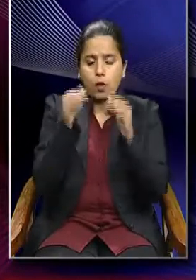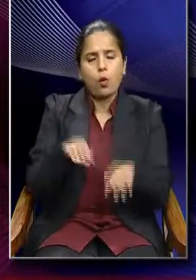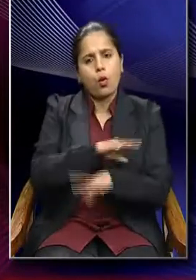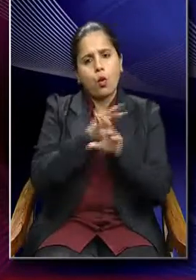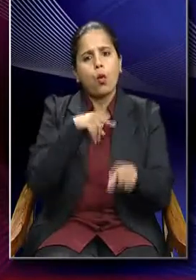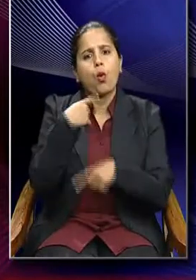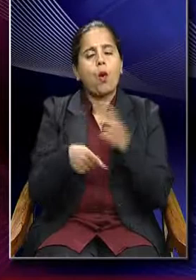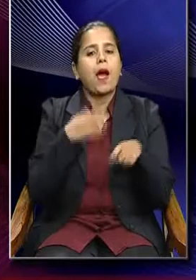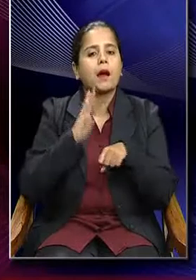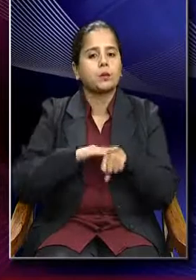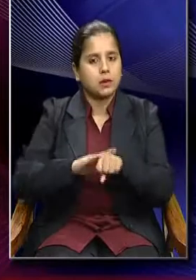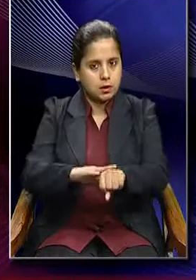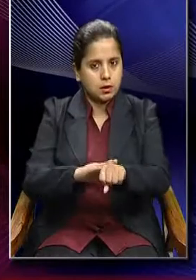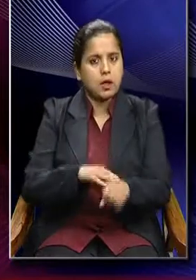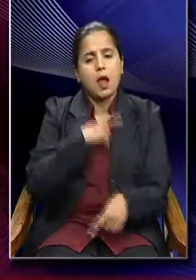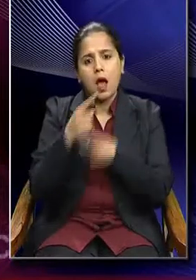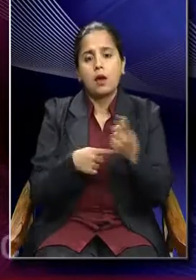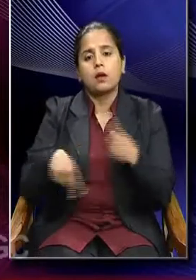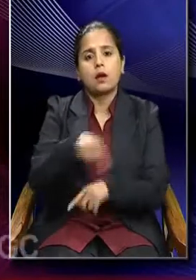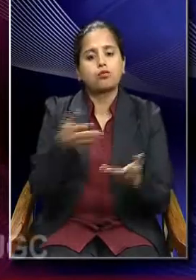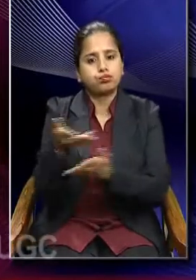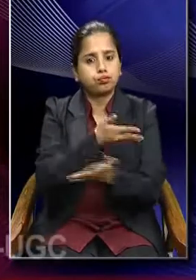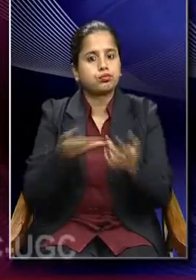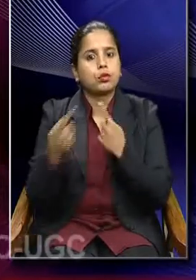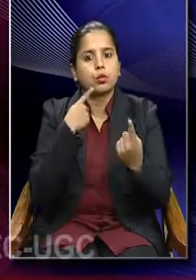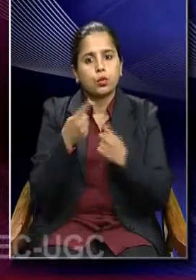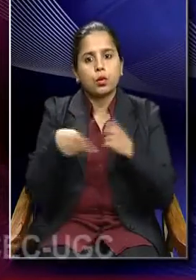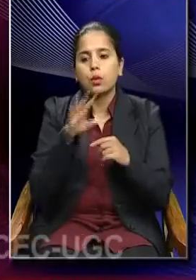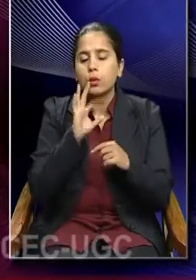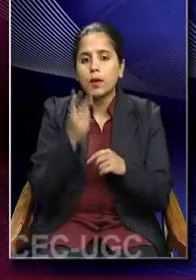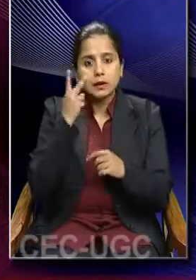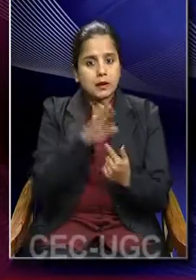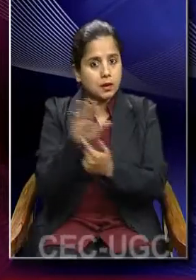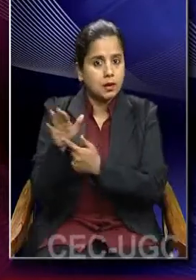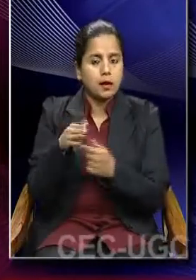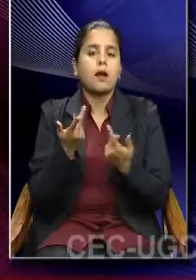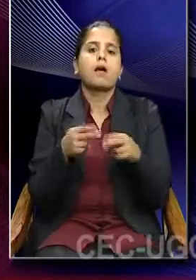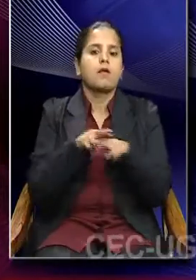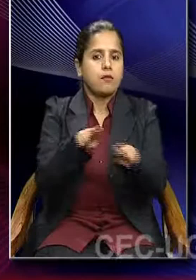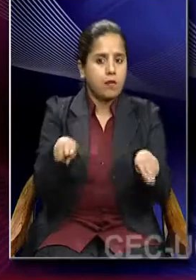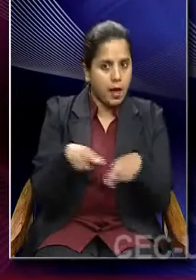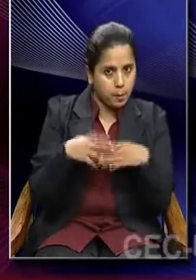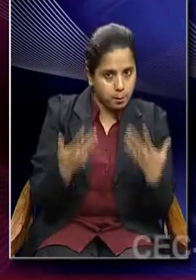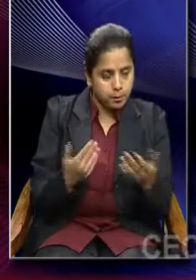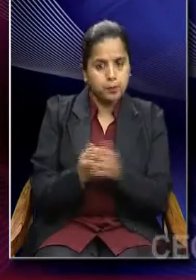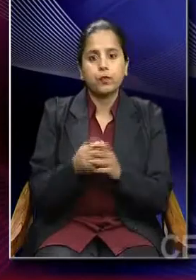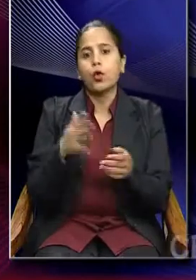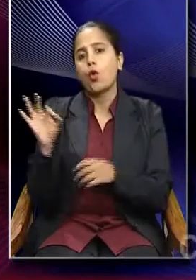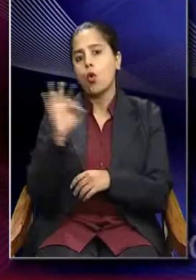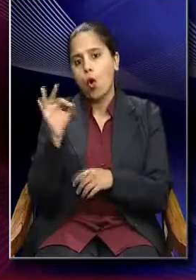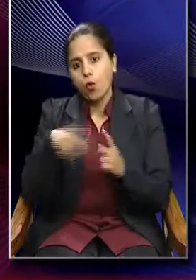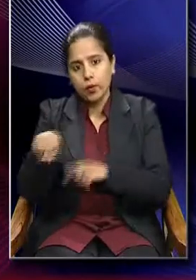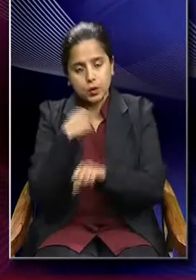experience, everyday interaction taking place at the level of family, at the level of office